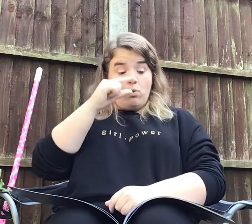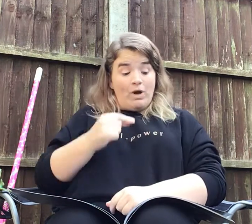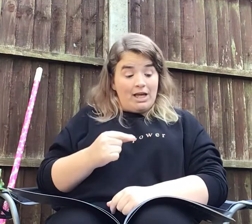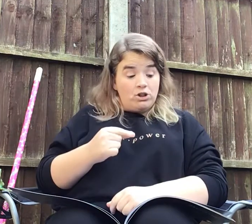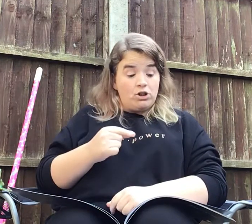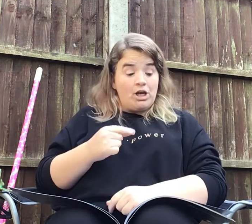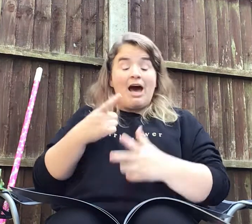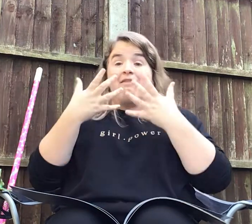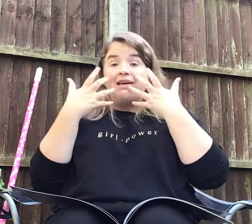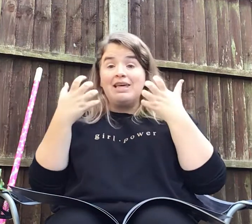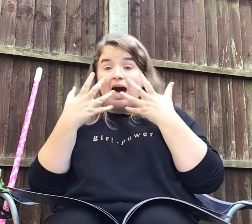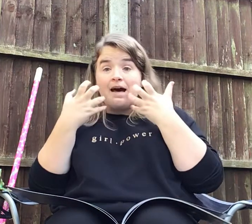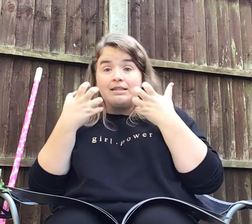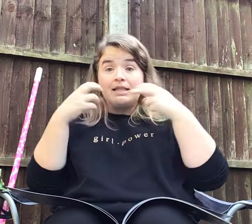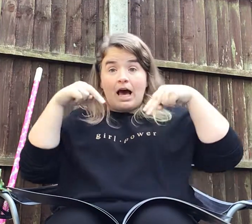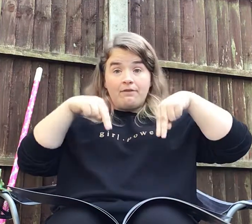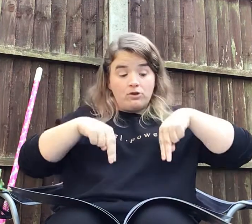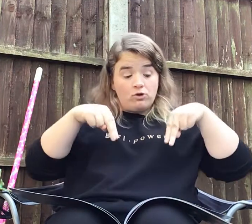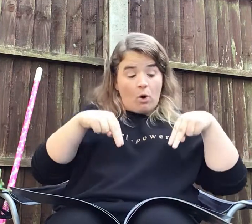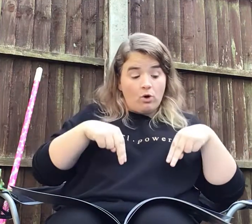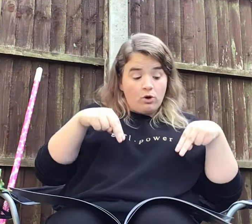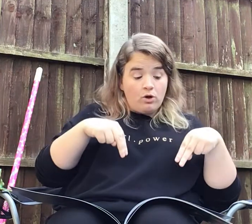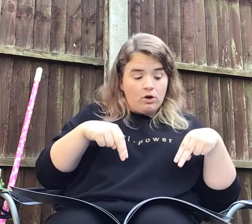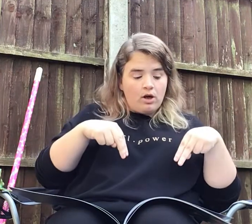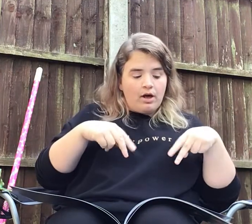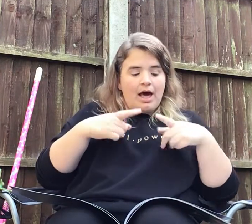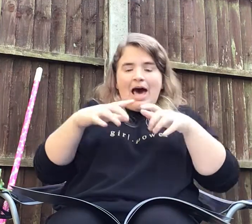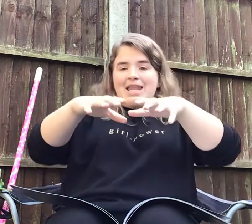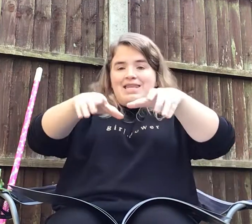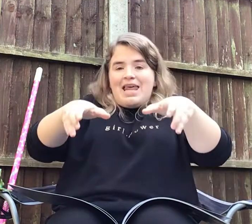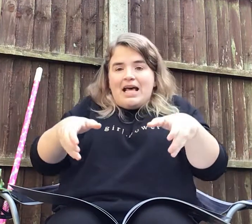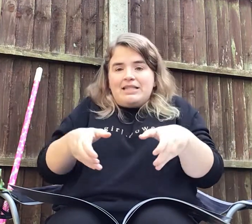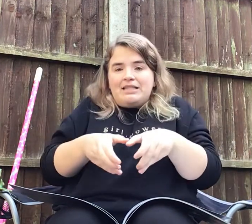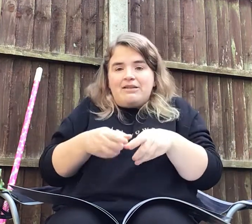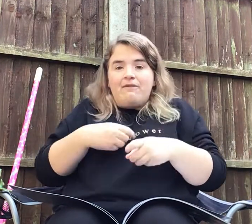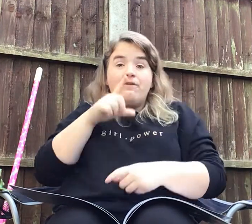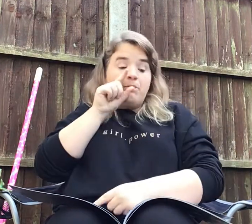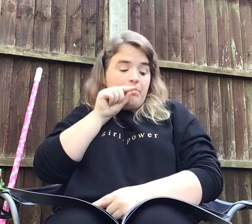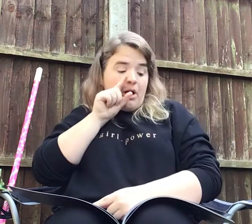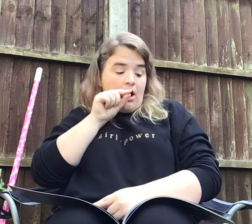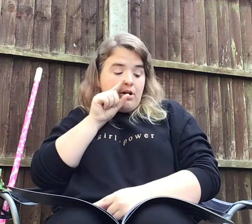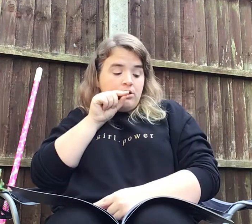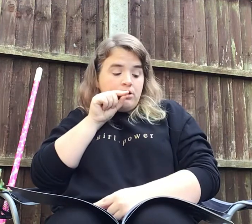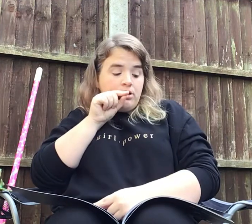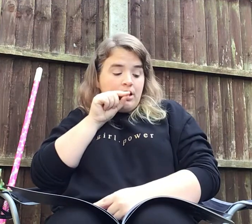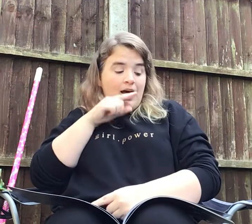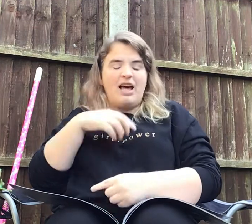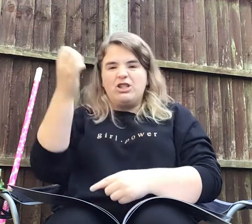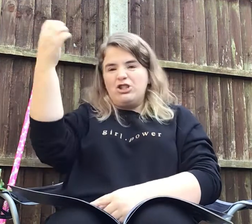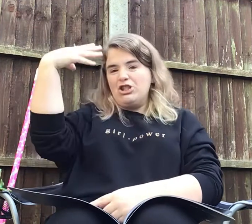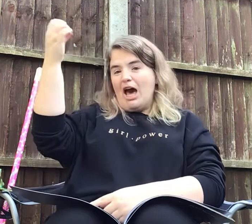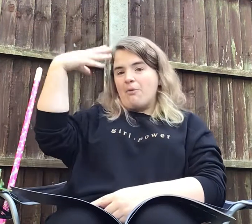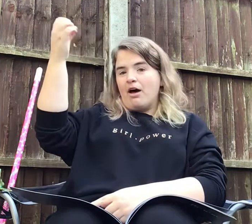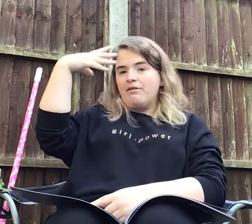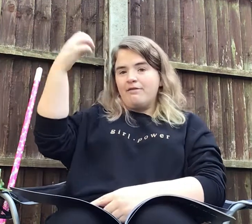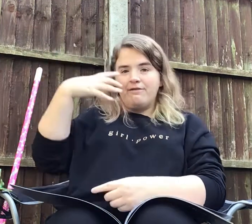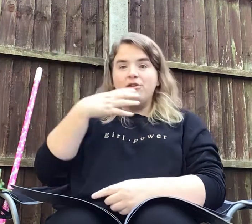witch, and the cat, and the dog. A nest for the bird, and a shower for the